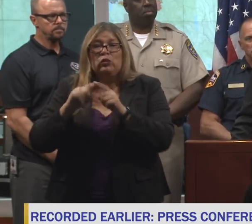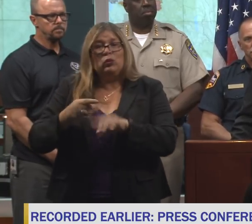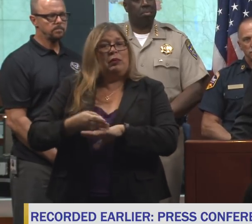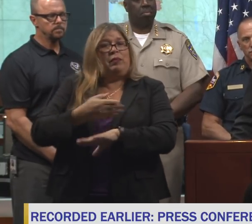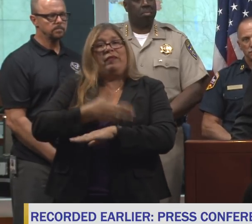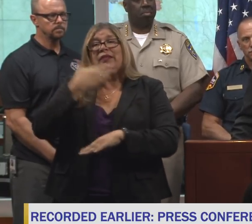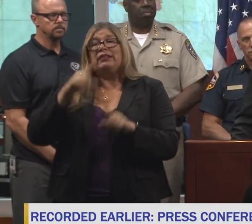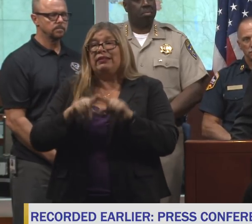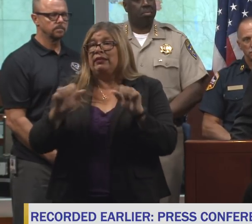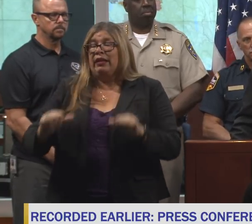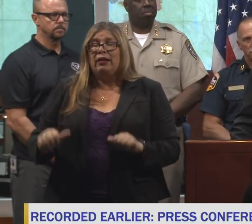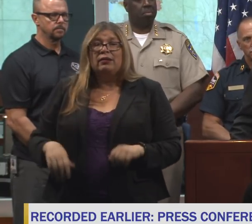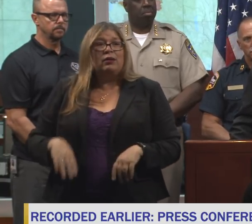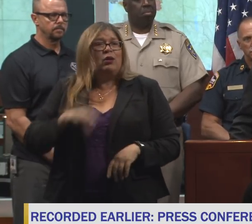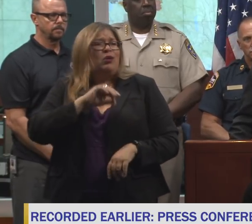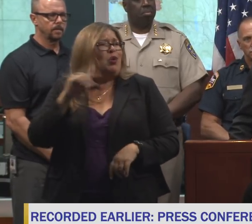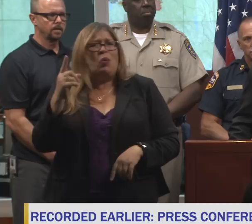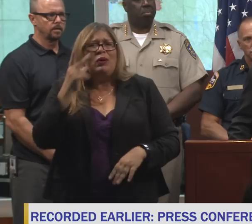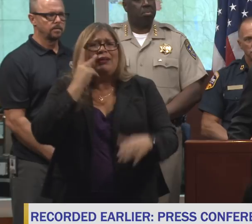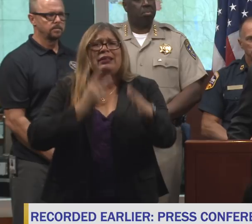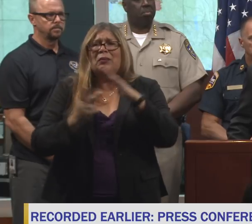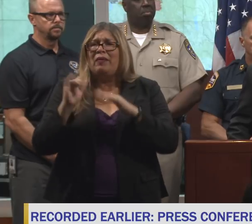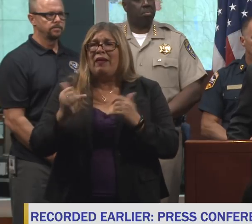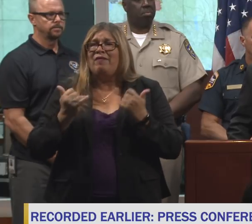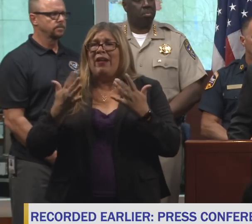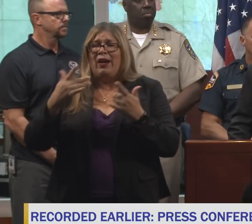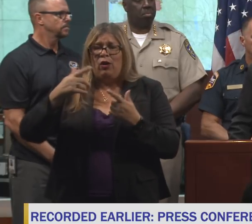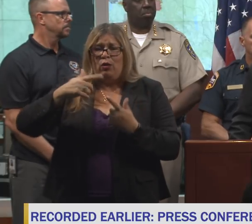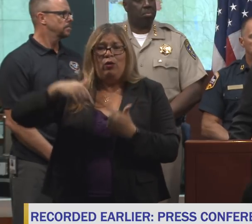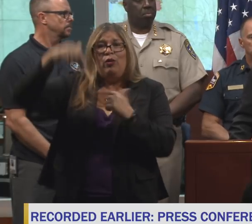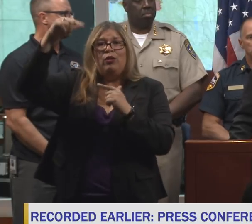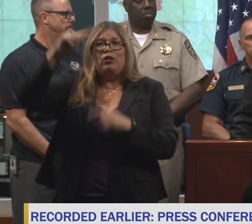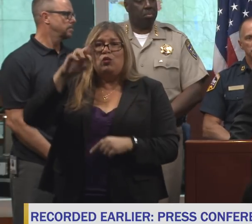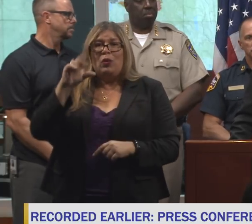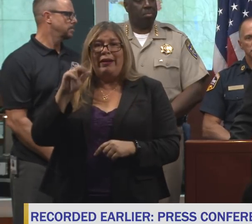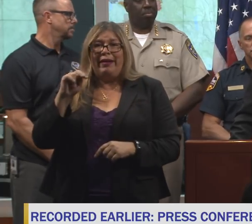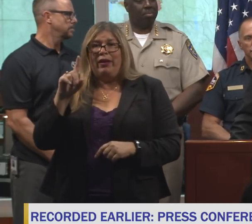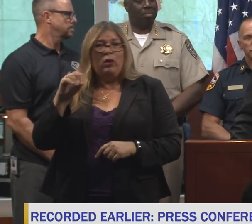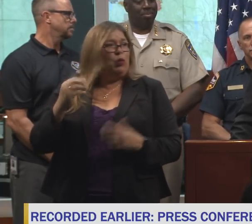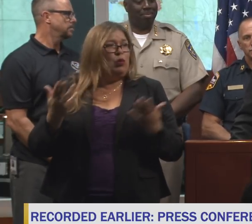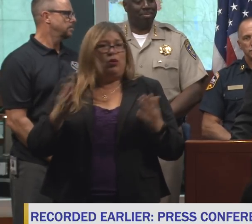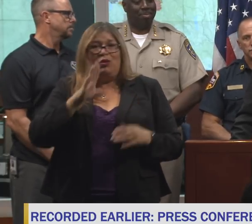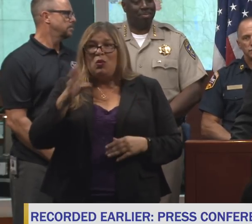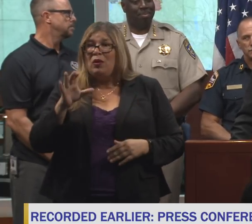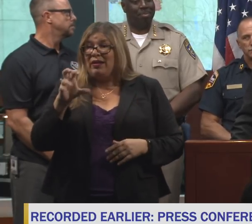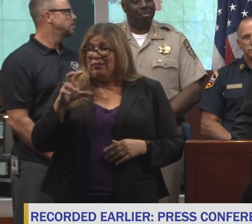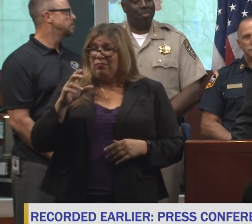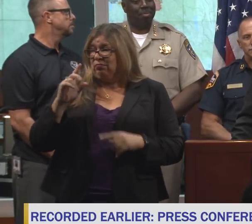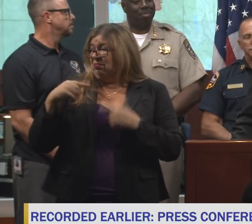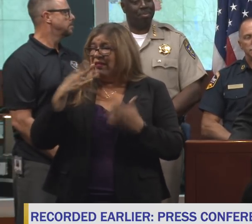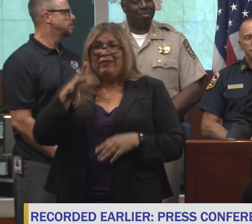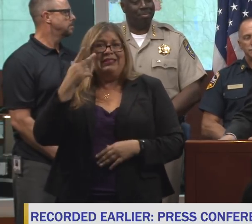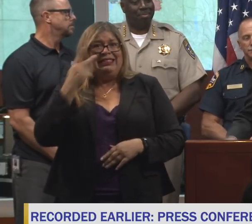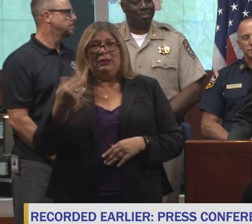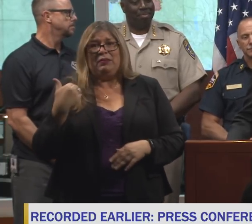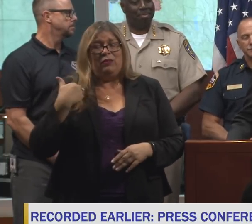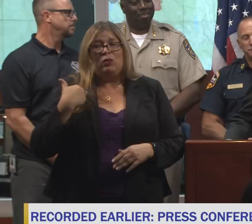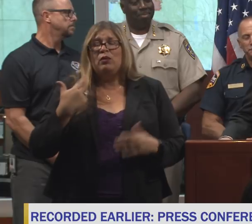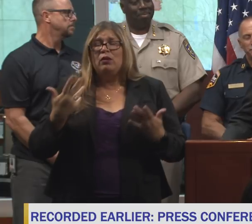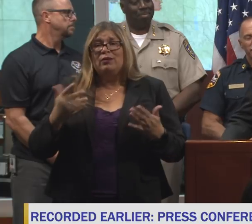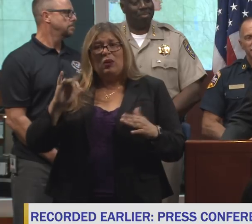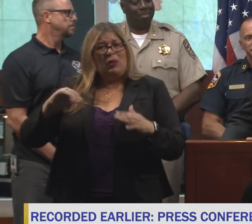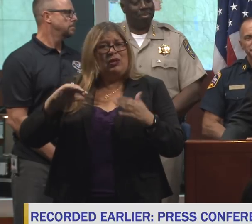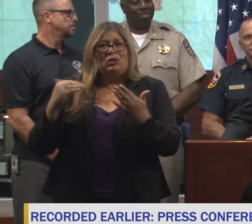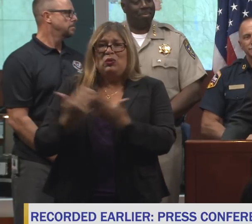expected a fire tornado. According to our fire chief here, no one ever knew about that. So we're getting new